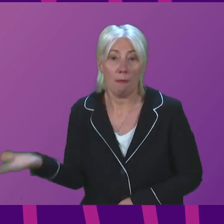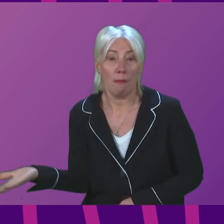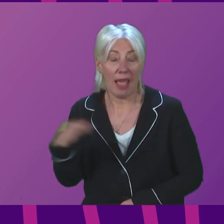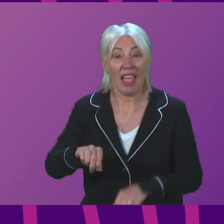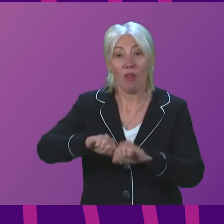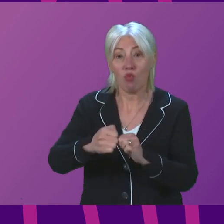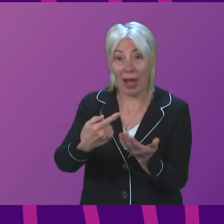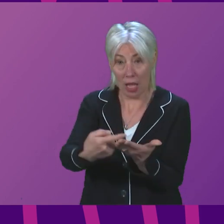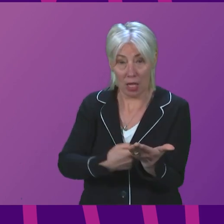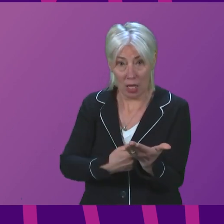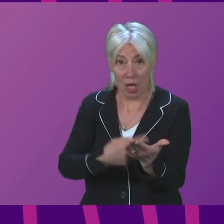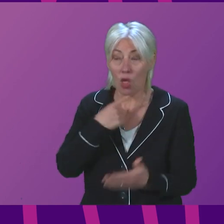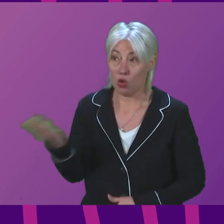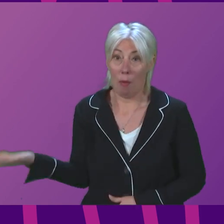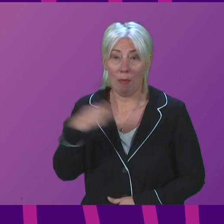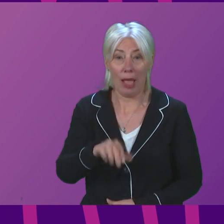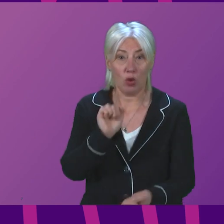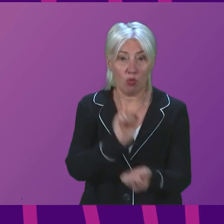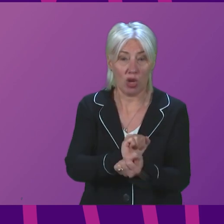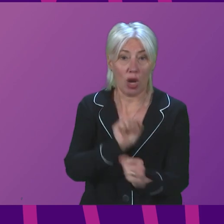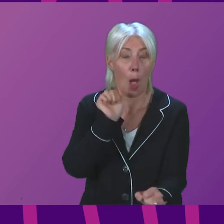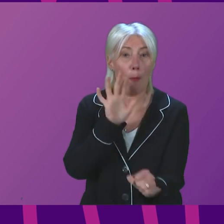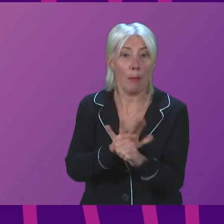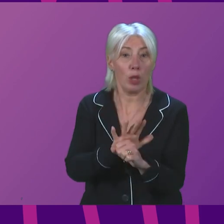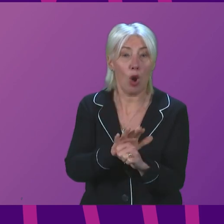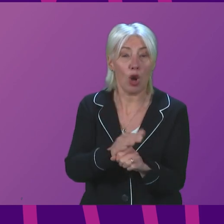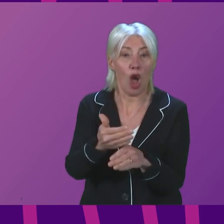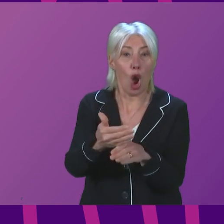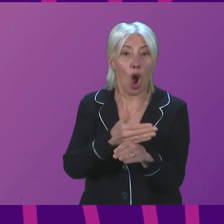parole and block their future early release?